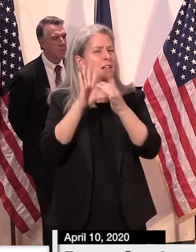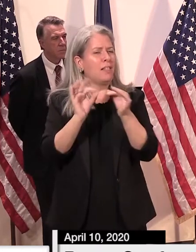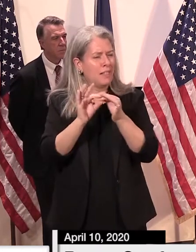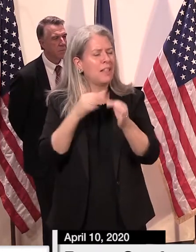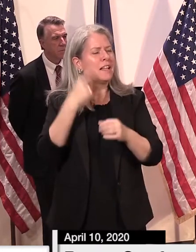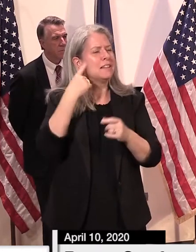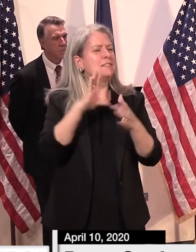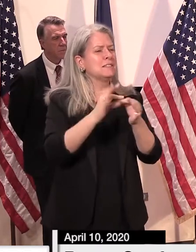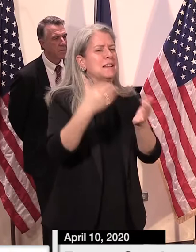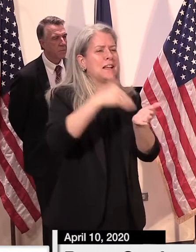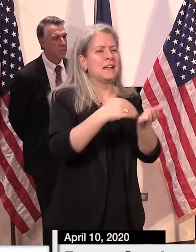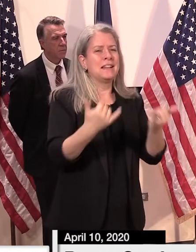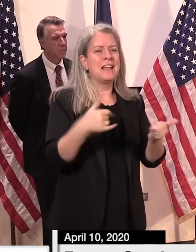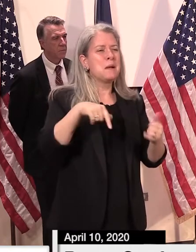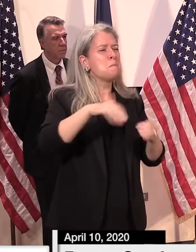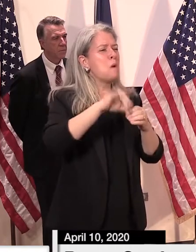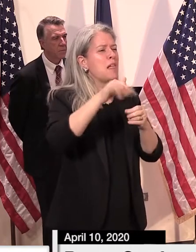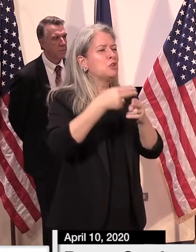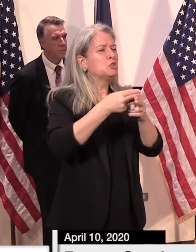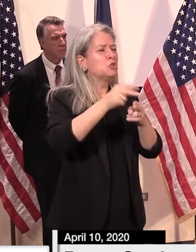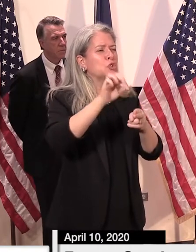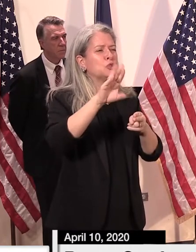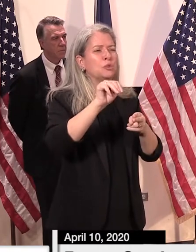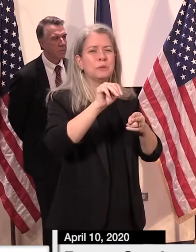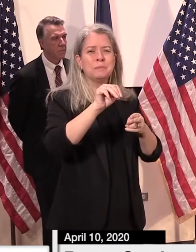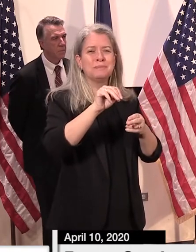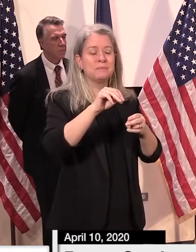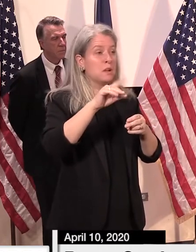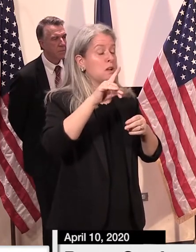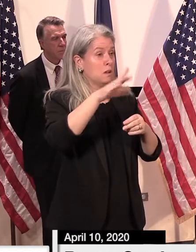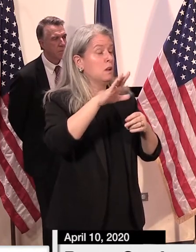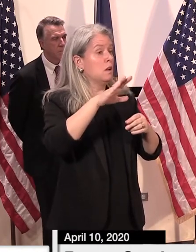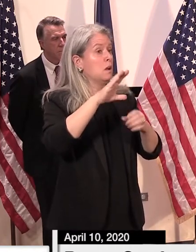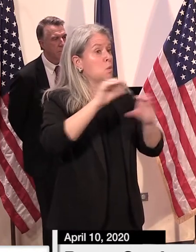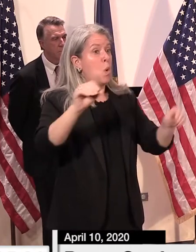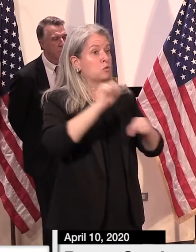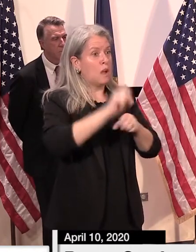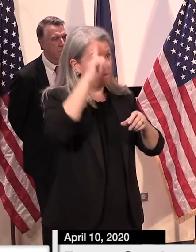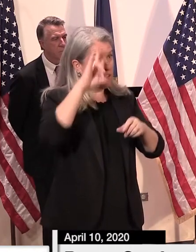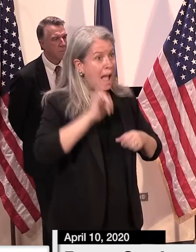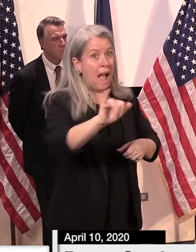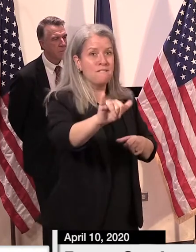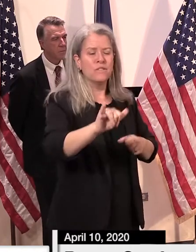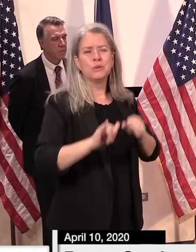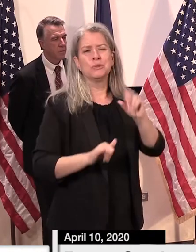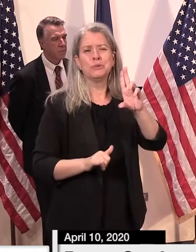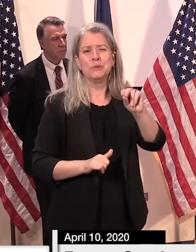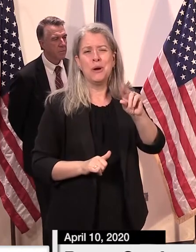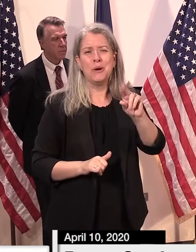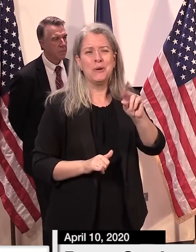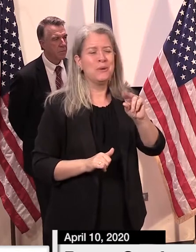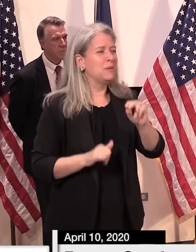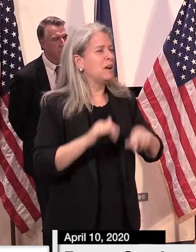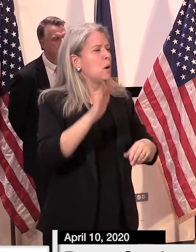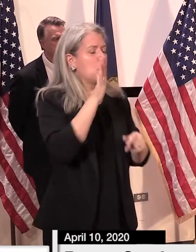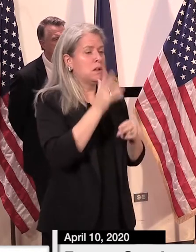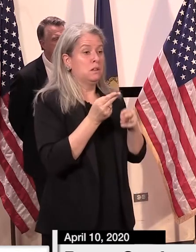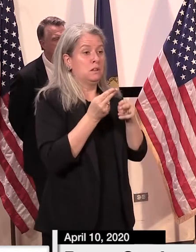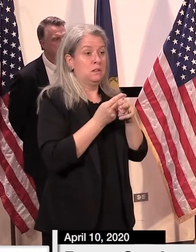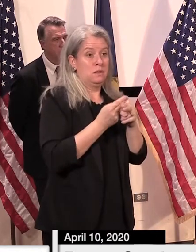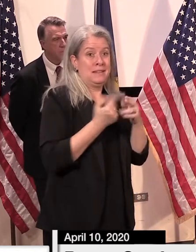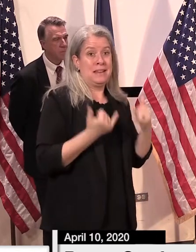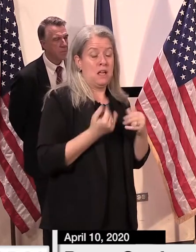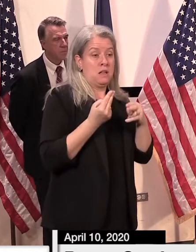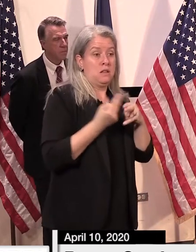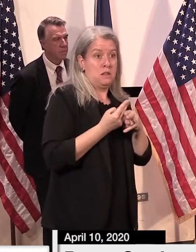short-term unemployment, as opposed to sustained unemployment. So we will spike or peak at